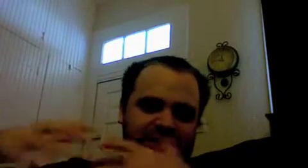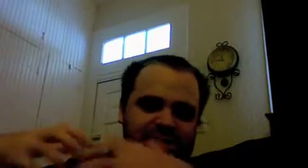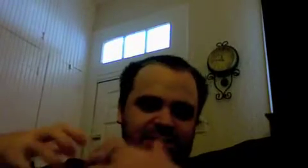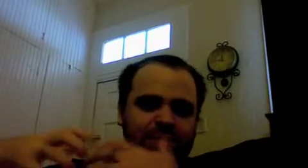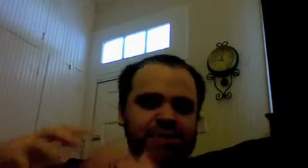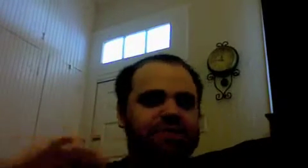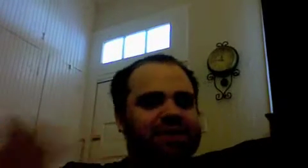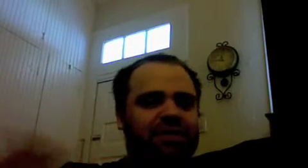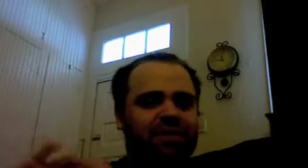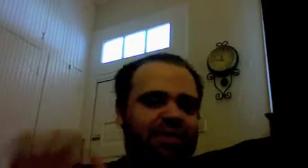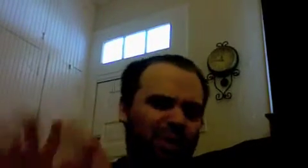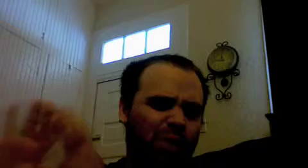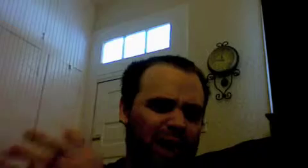simple self-identical thing whatever